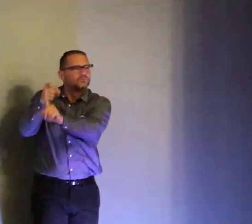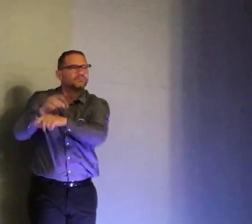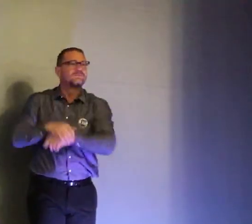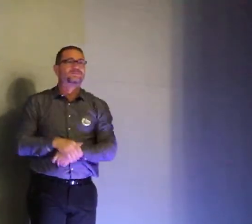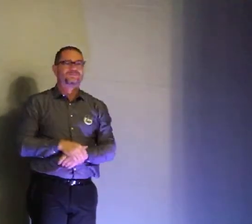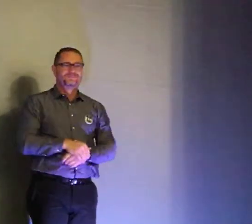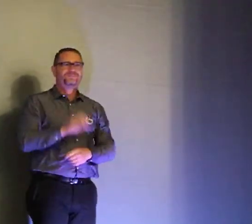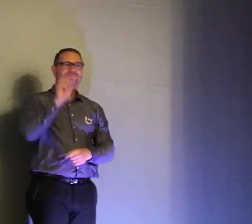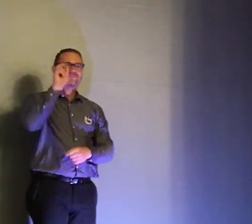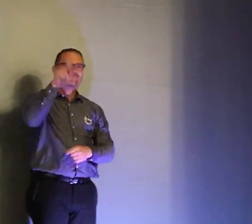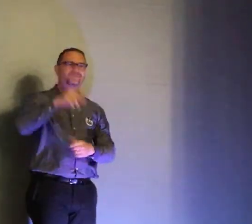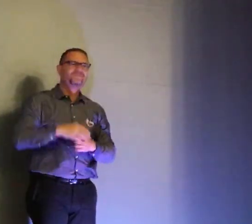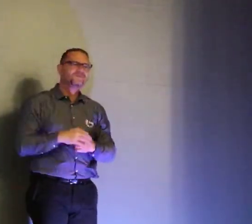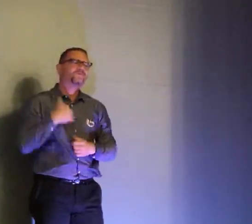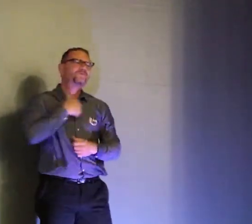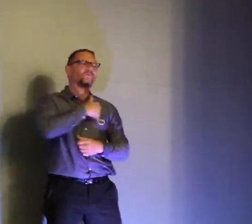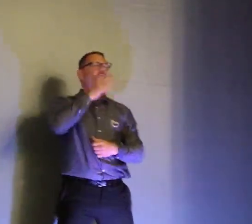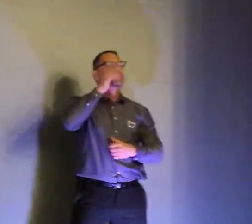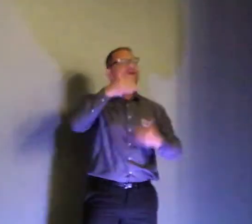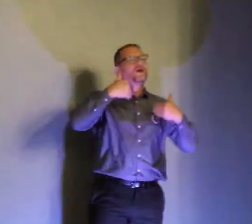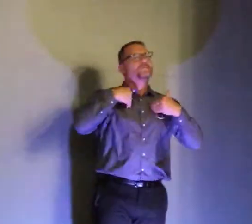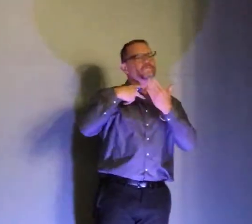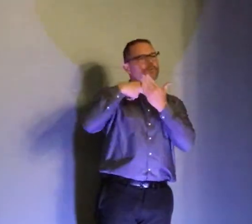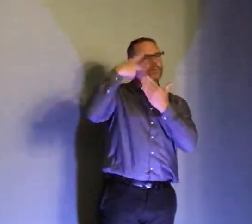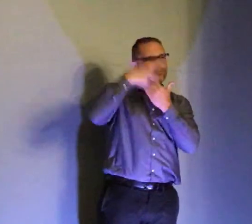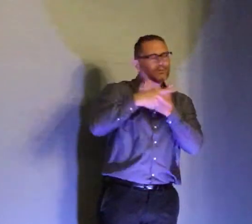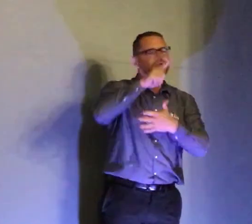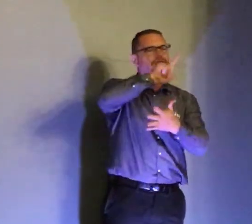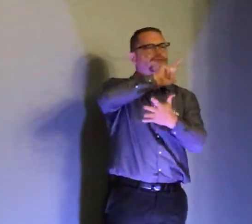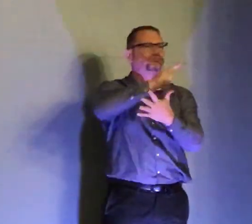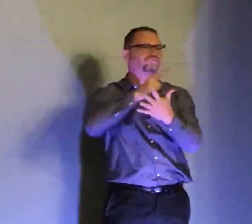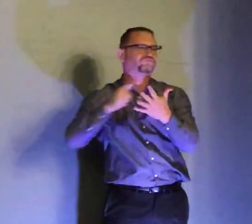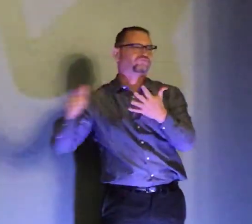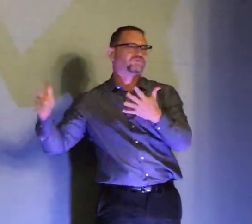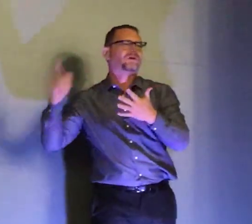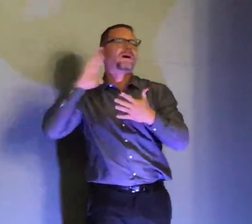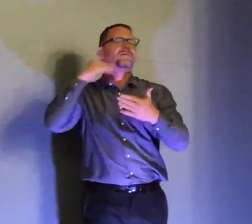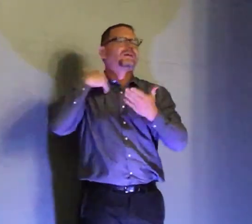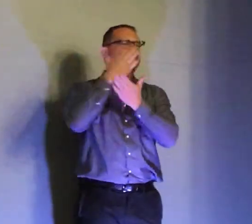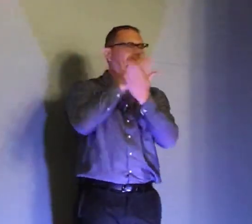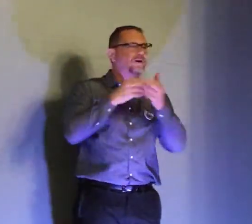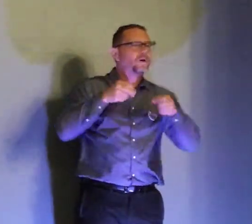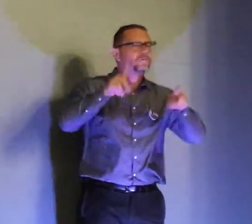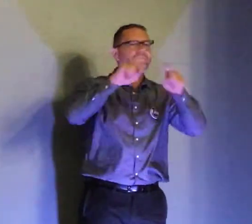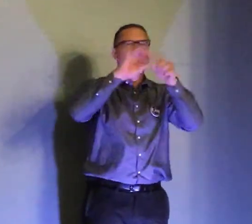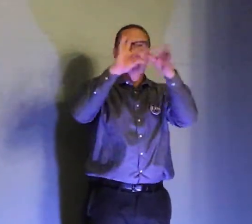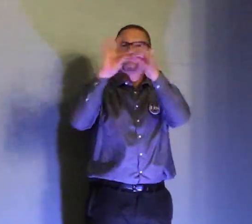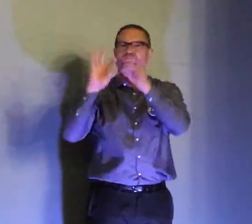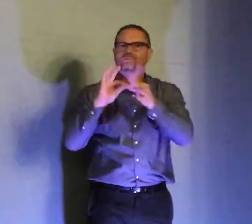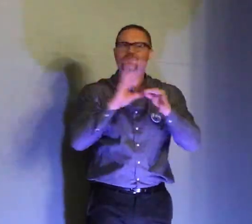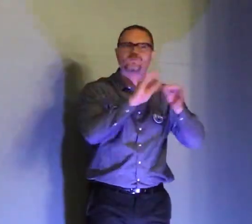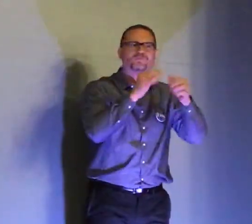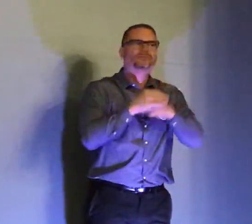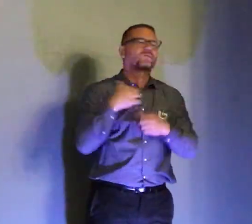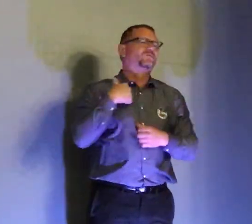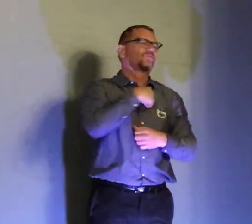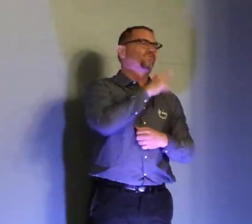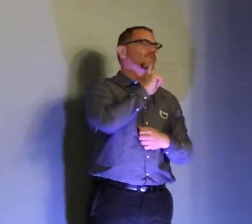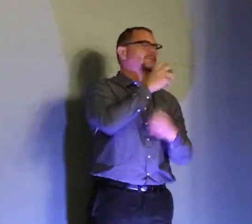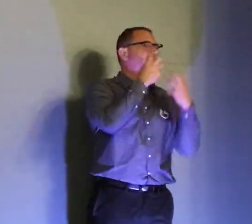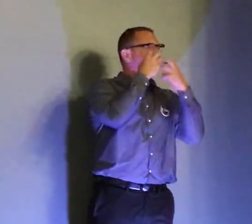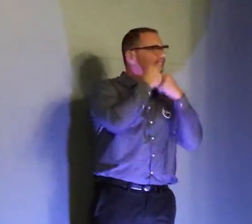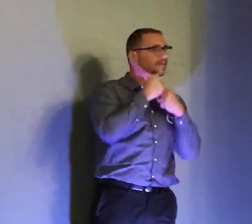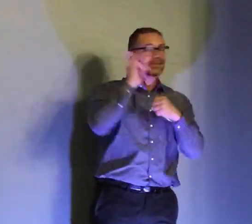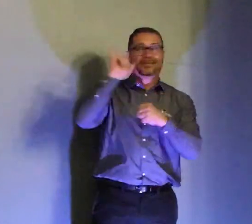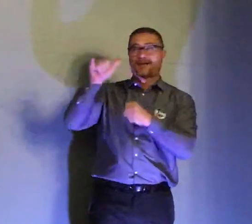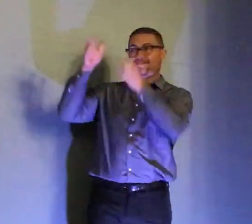celebrate his life and honor him we do have a program today and we'll have some opportunities for